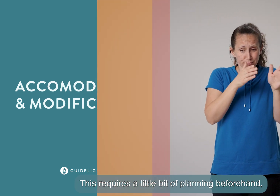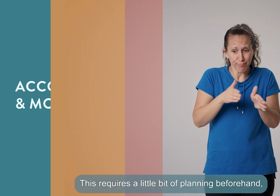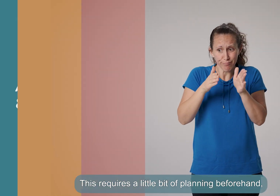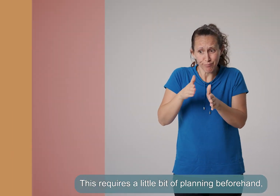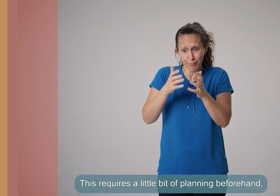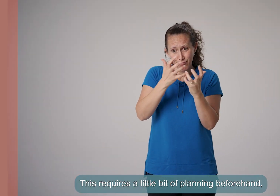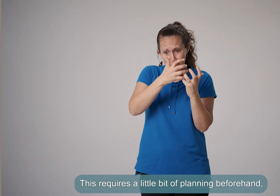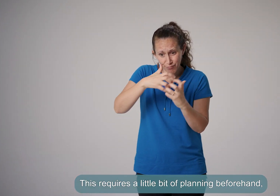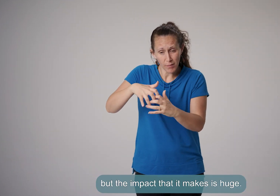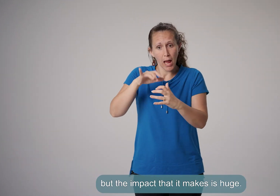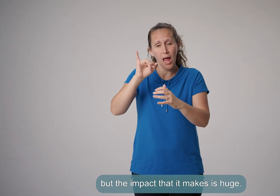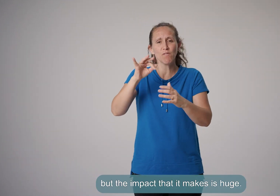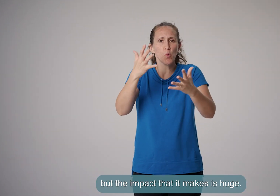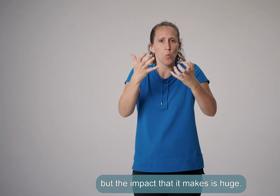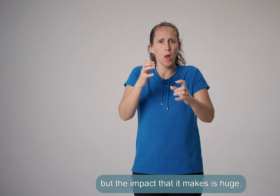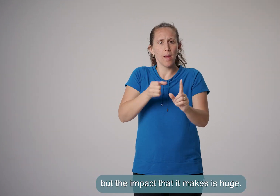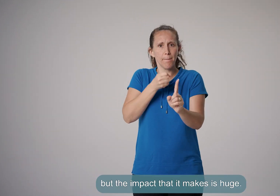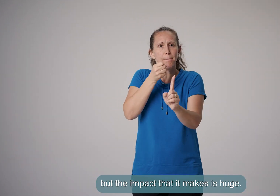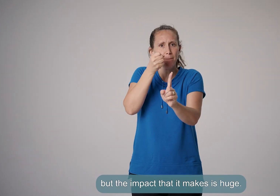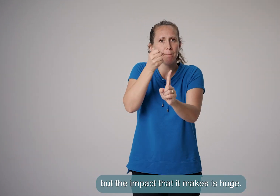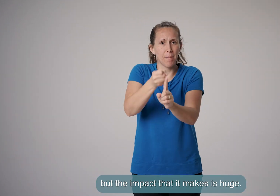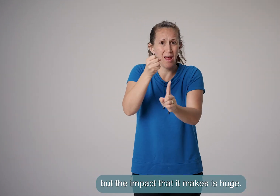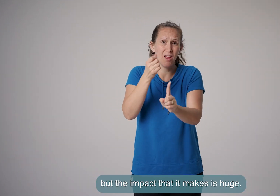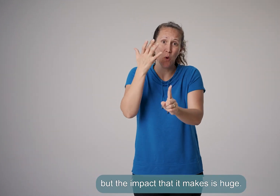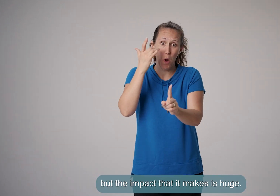beforehand, but the impact that it makes is huge.